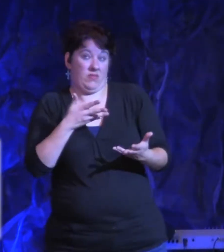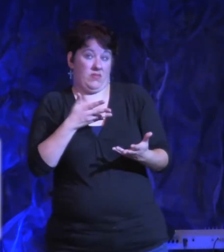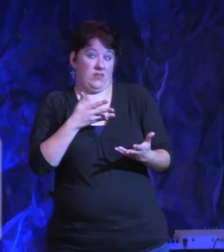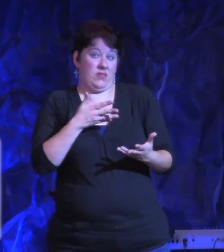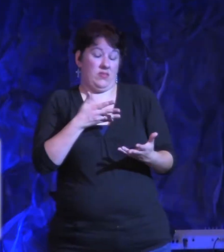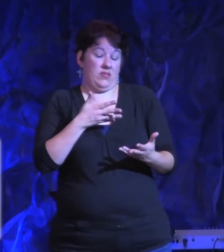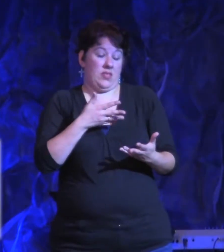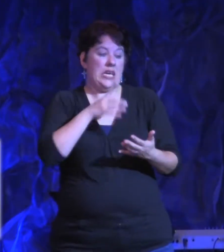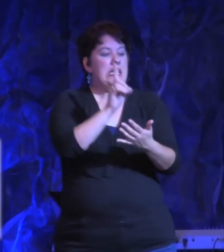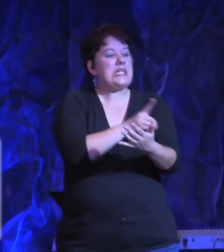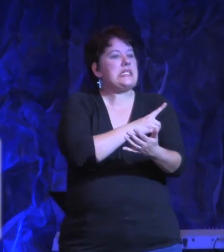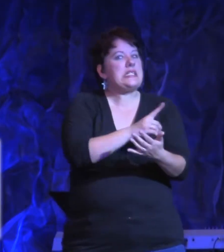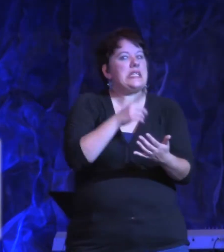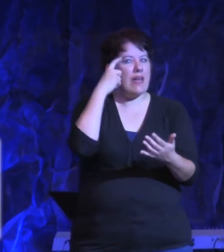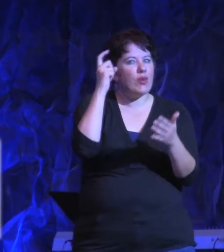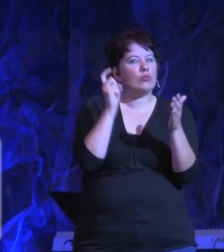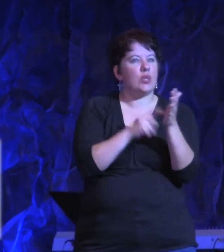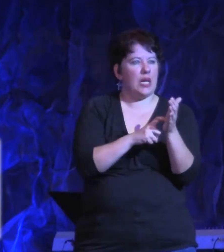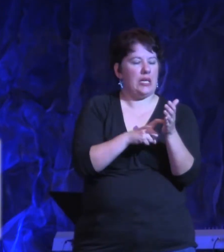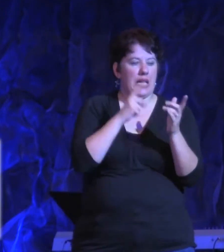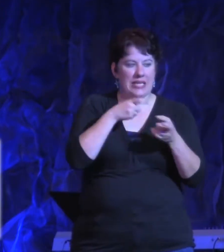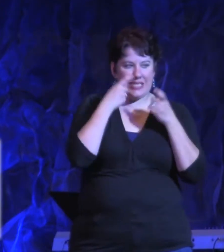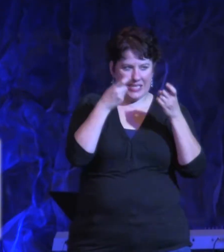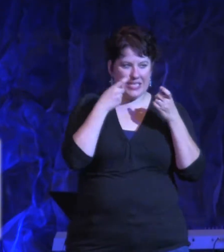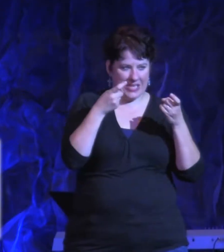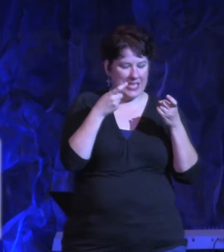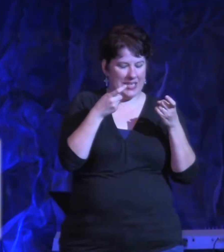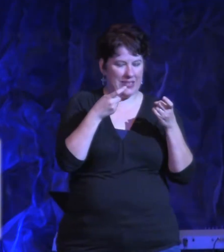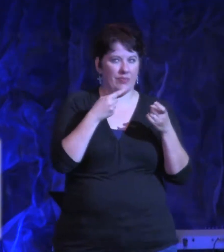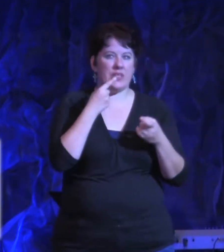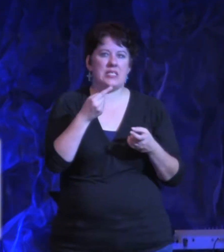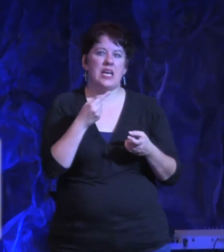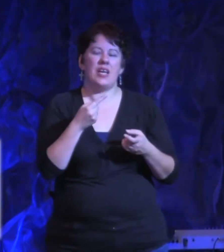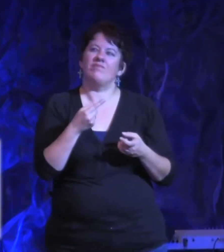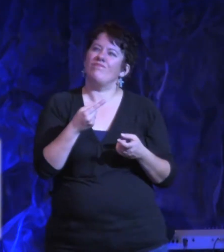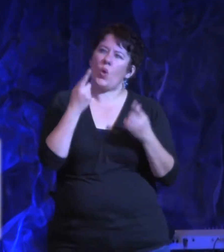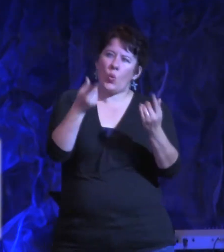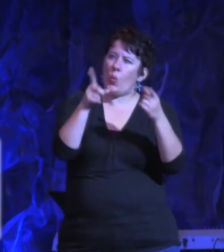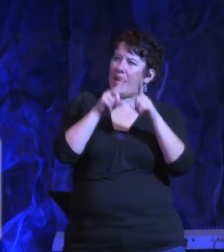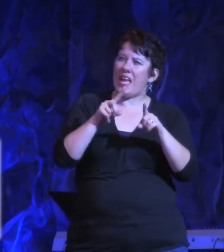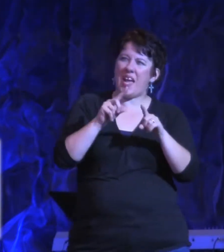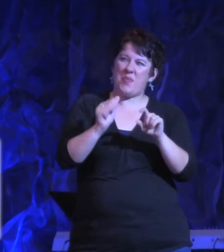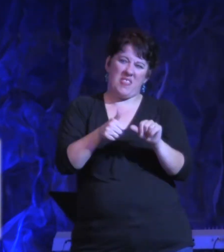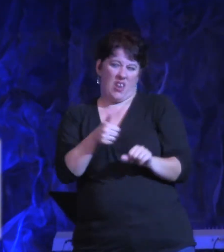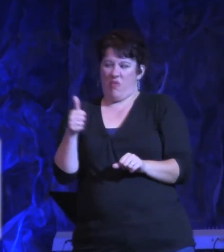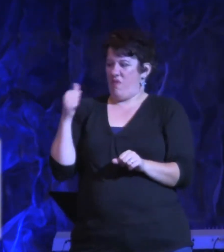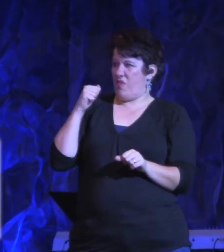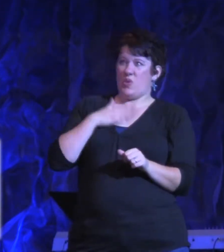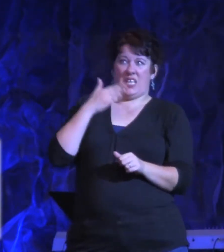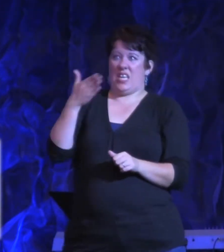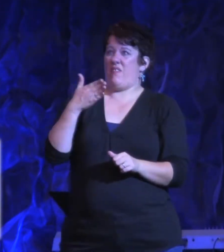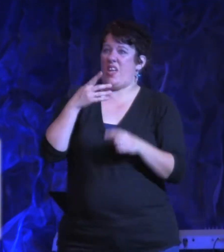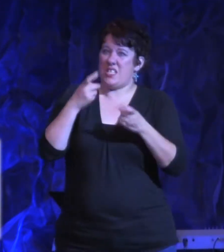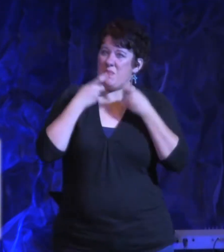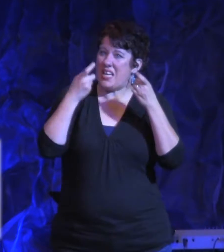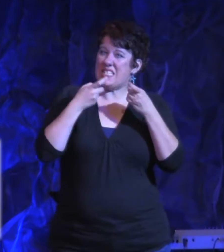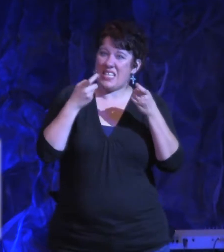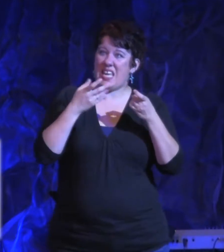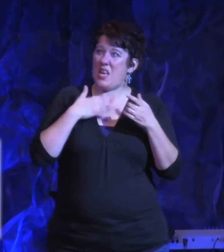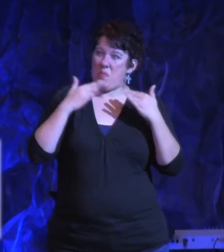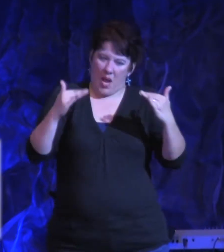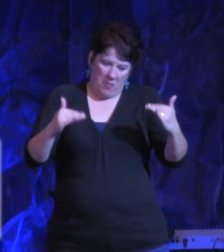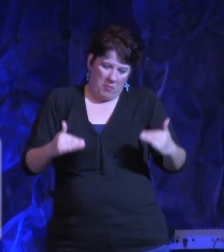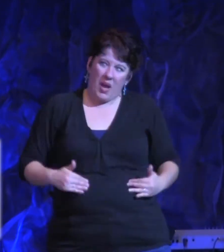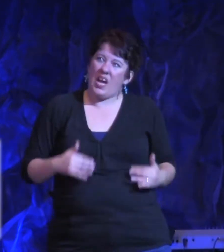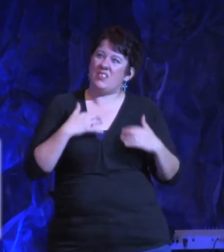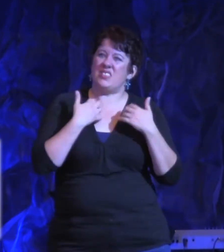sin, my body wasted away. I groaned all day long. Day and night, your hand of discipline was heavy upon me. My